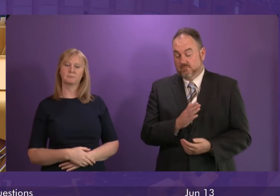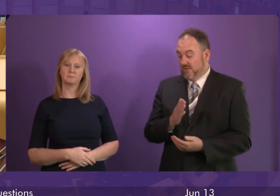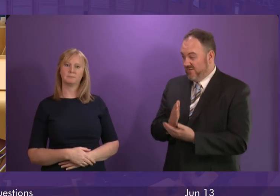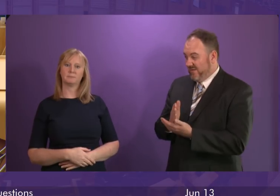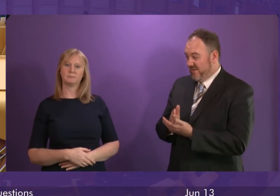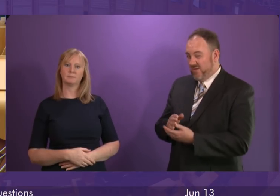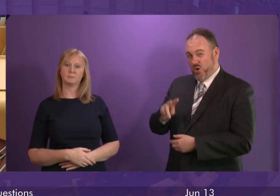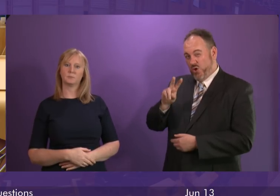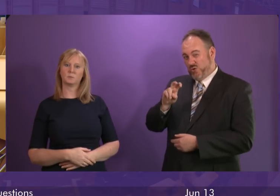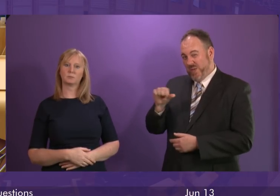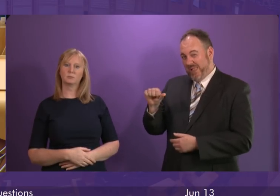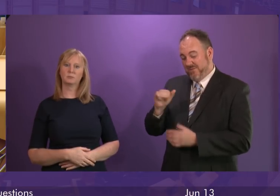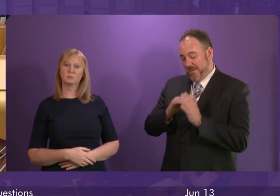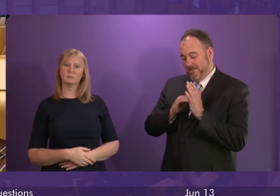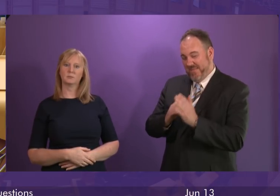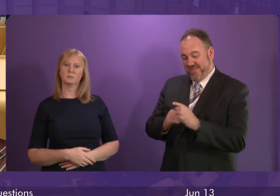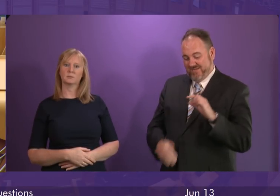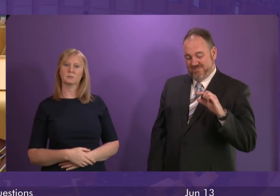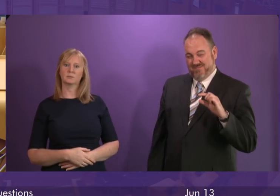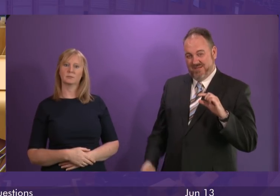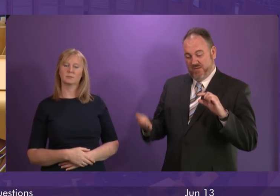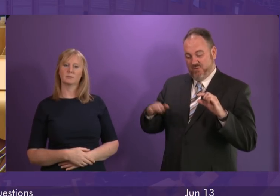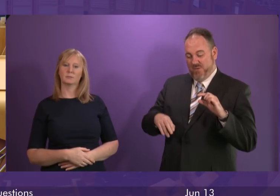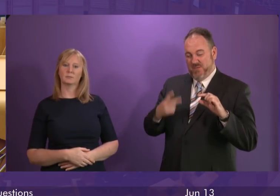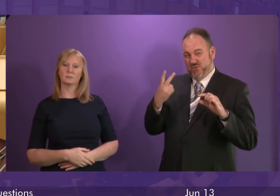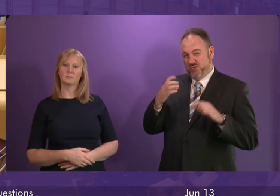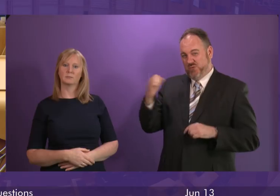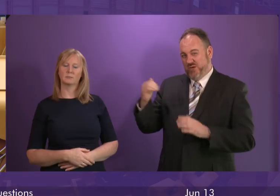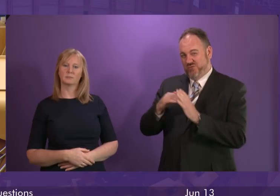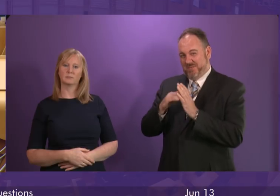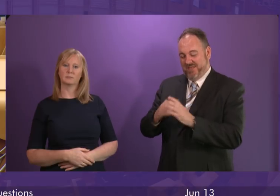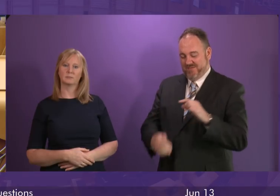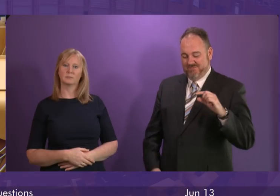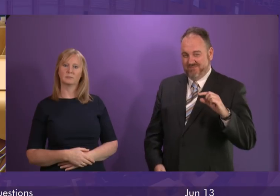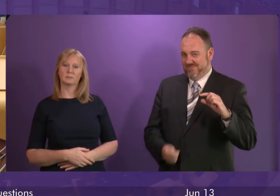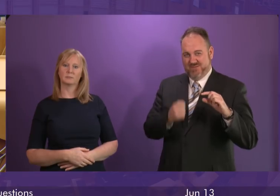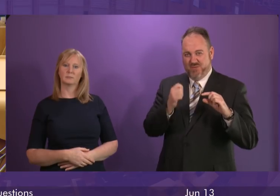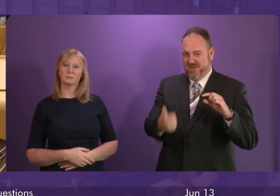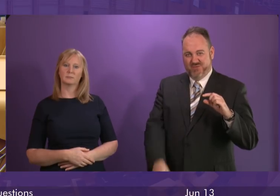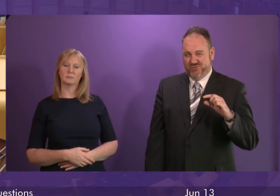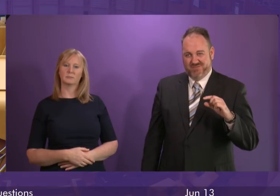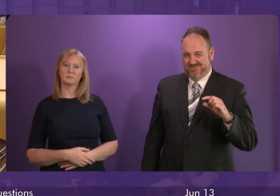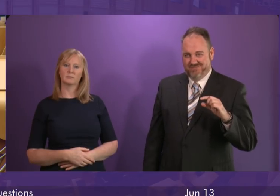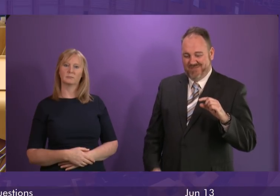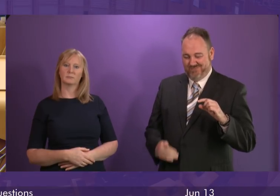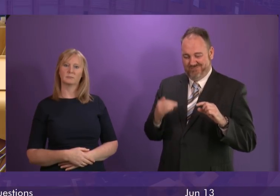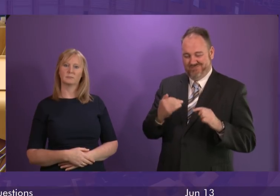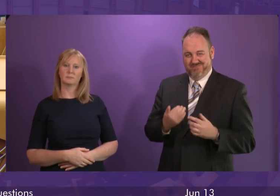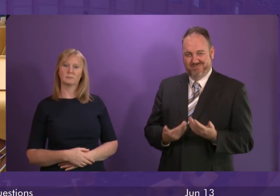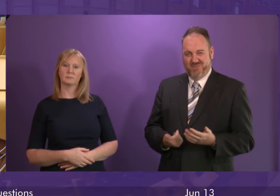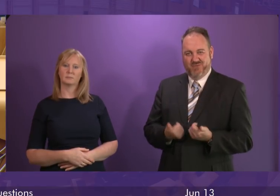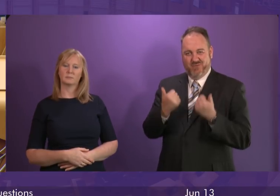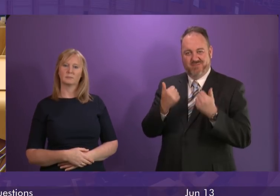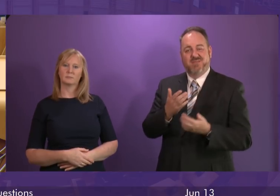12 million out of 200 million isn't that much better. At a time where the economy appears to be contracting, manufacturing is